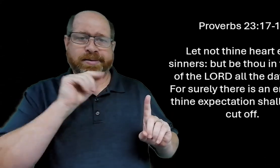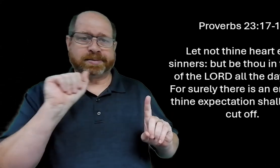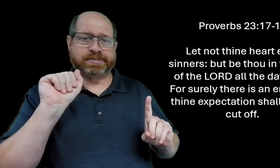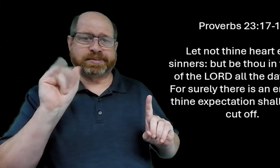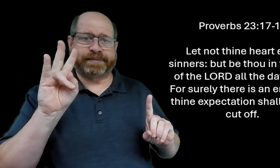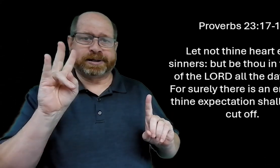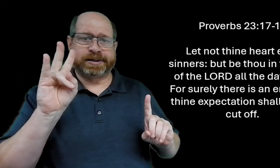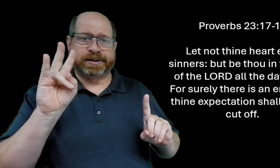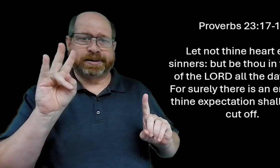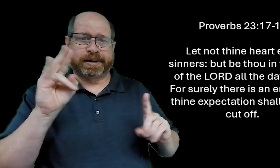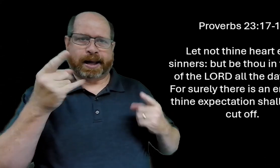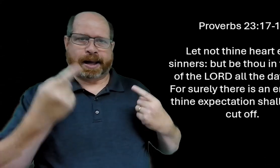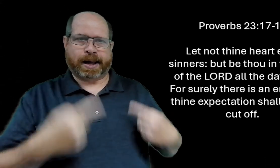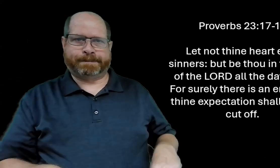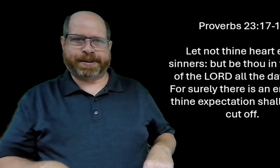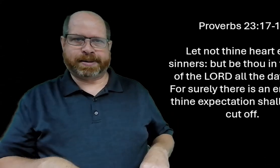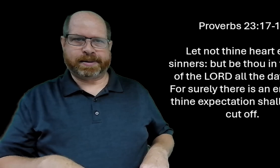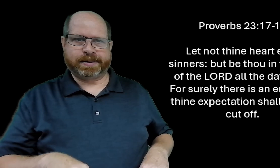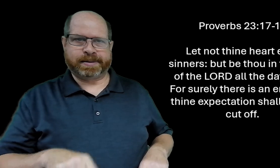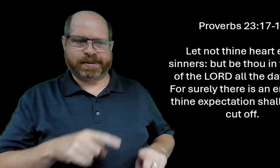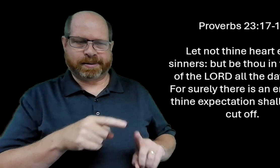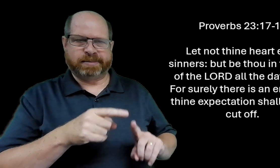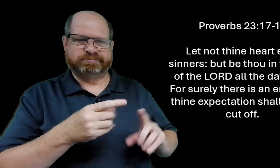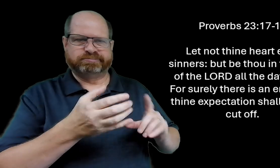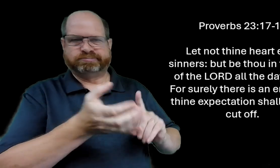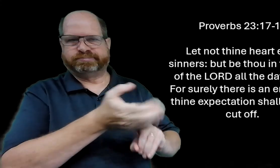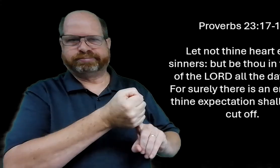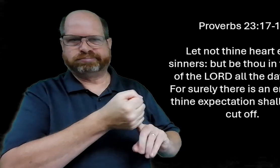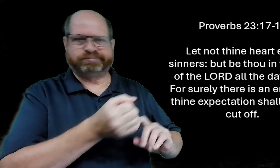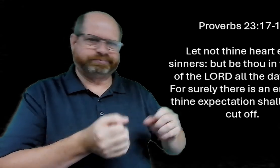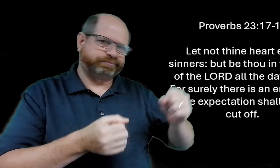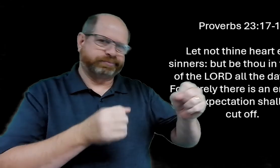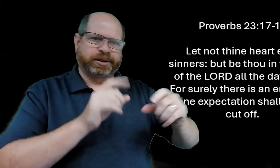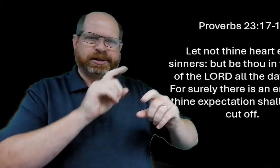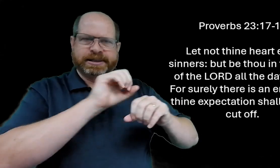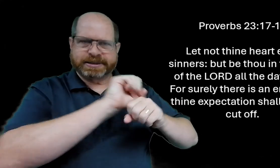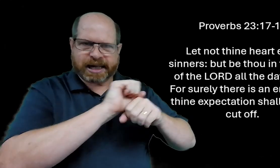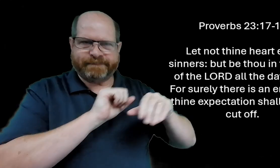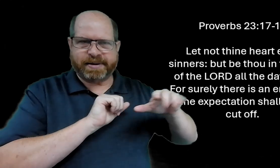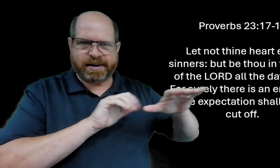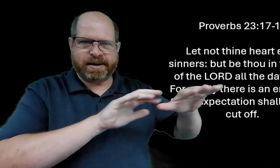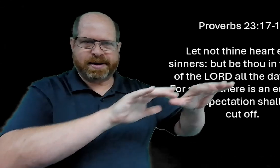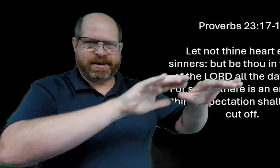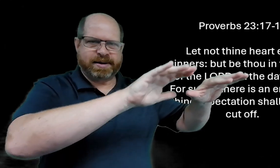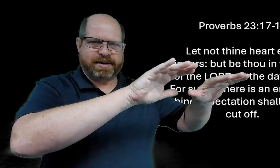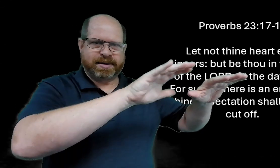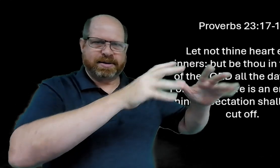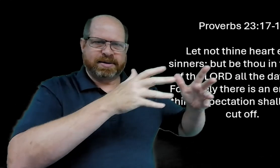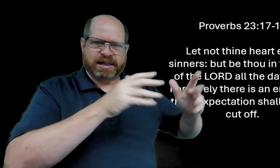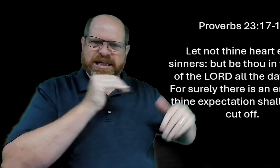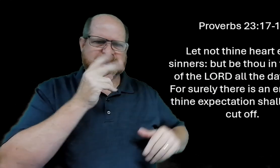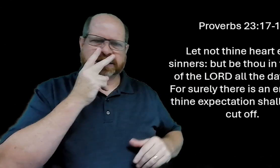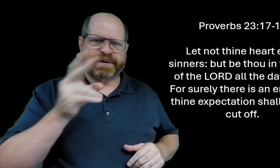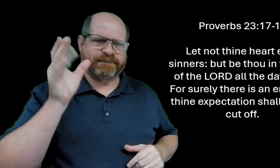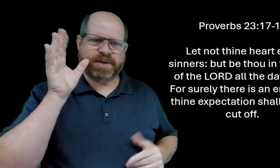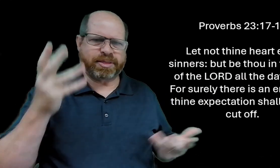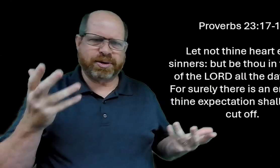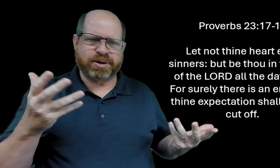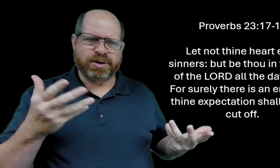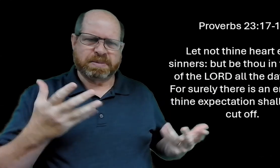he was he disappointed with his father remember he was captured and sent into slavery when he was 17